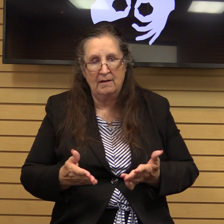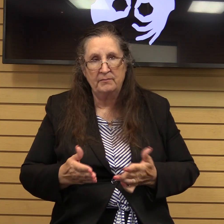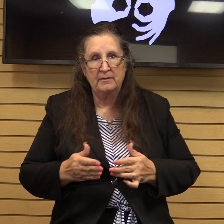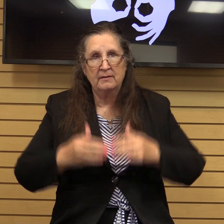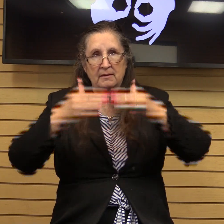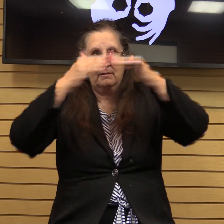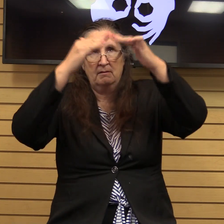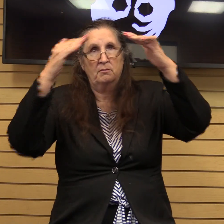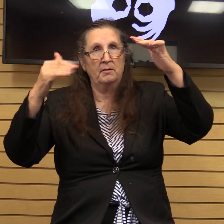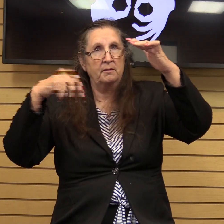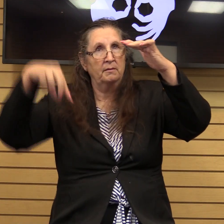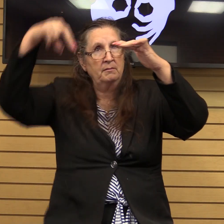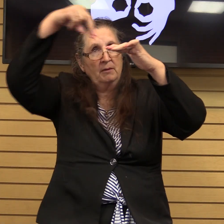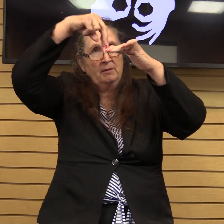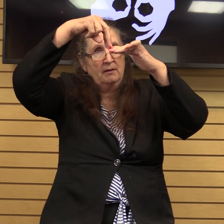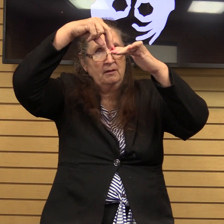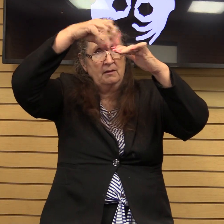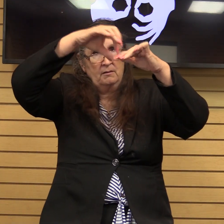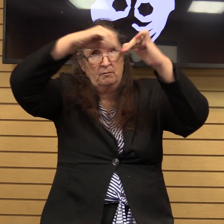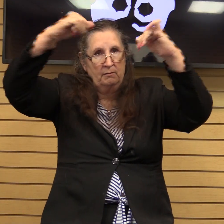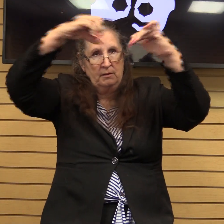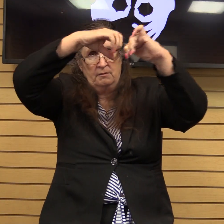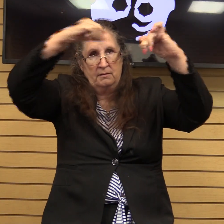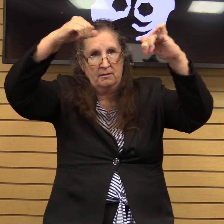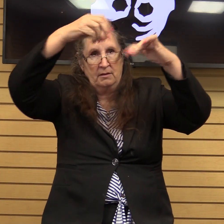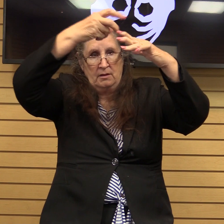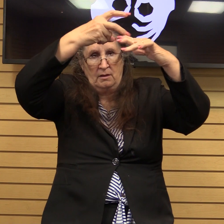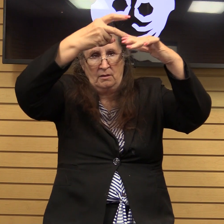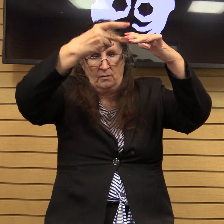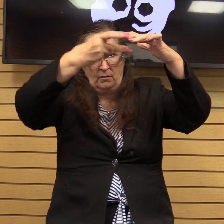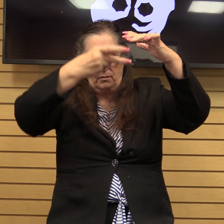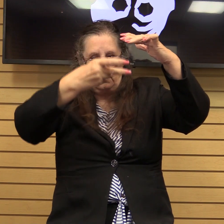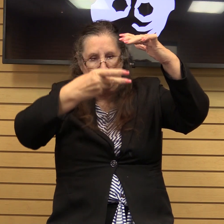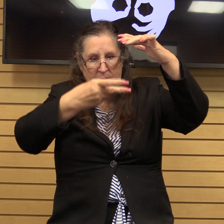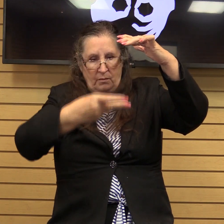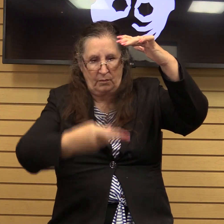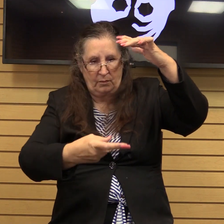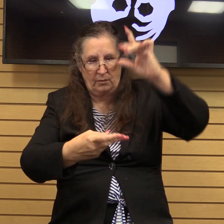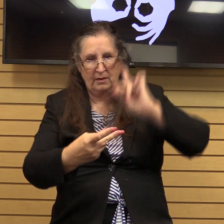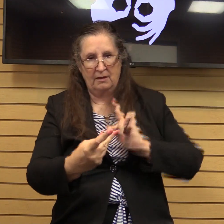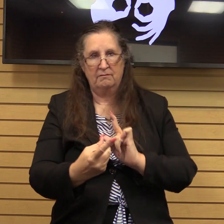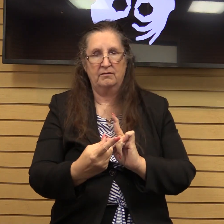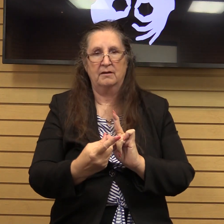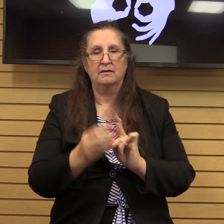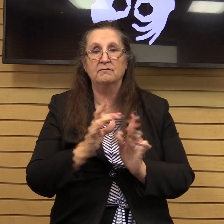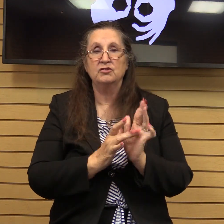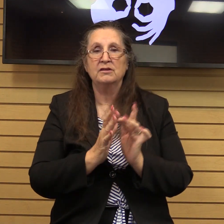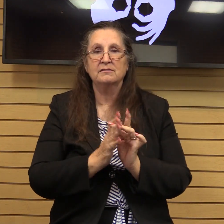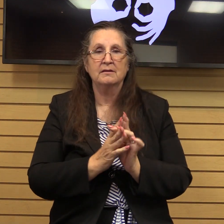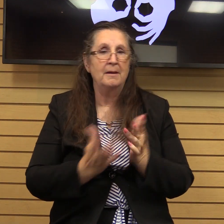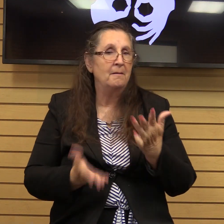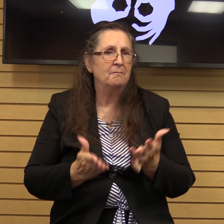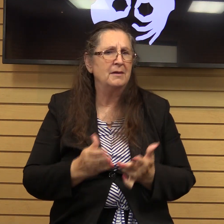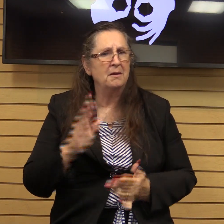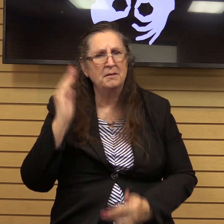of the house and lowered the friend the friend down in front of Jesus now that mouth might sound a little